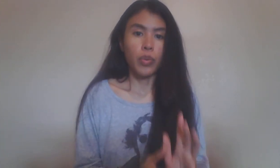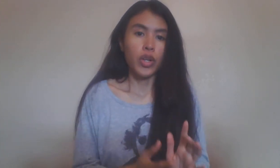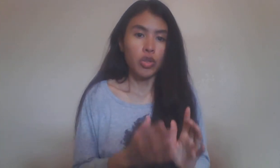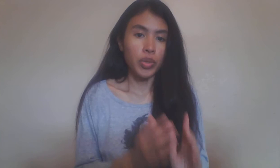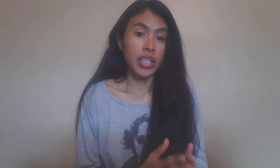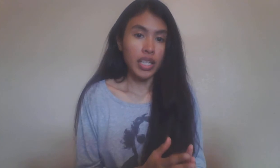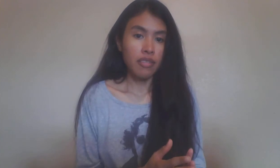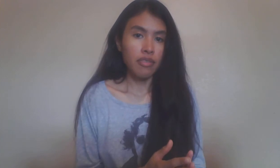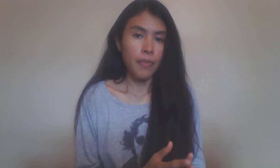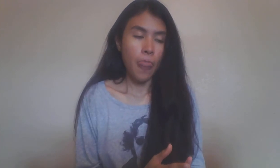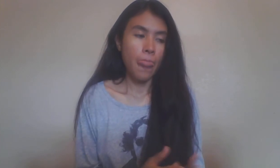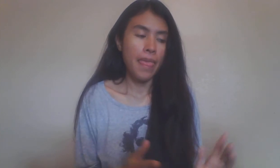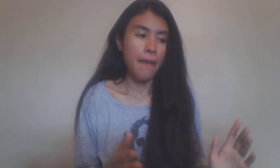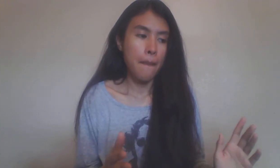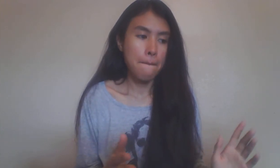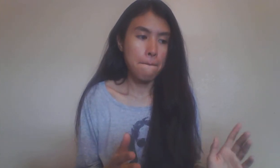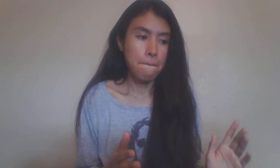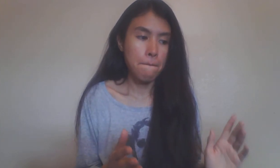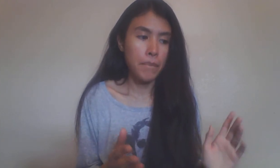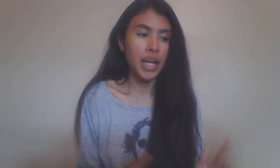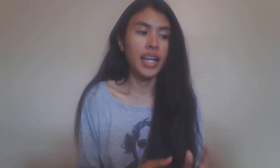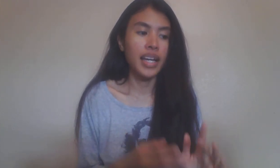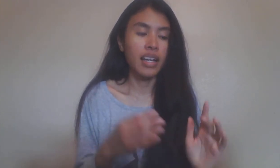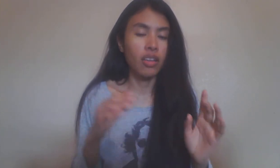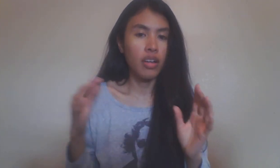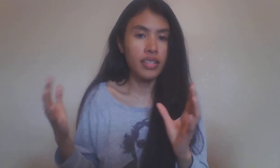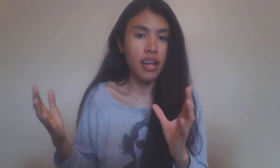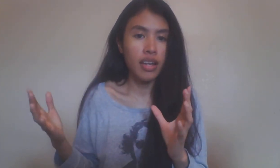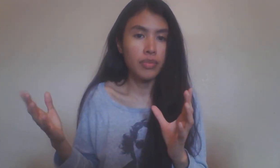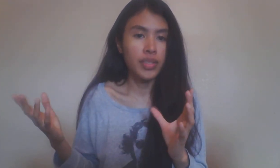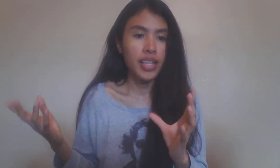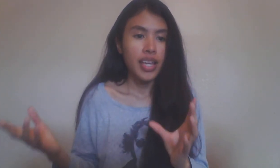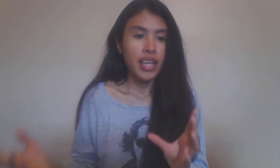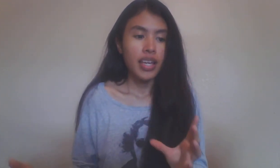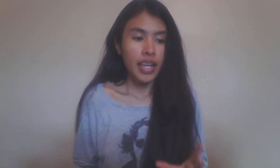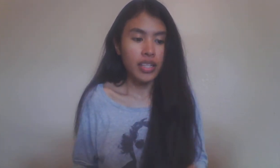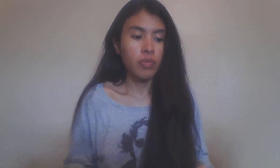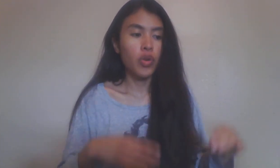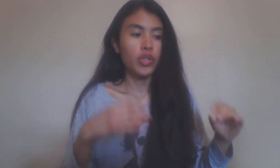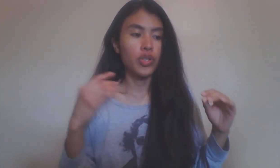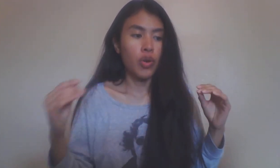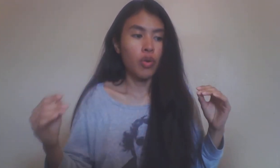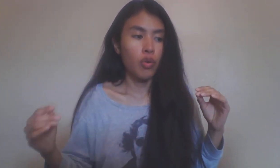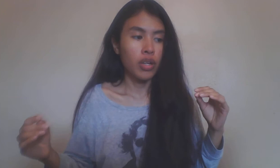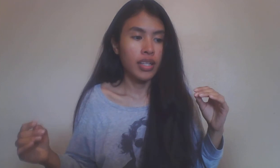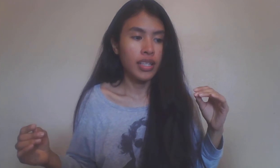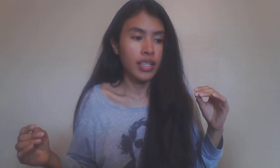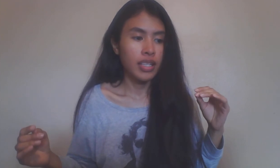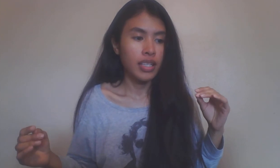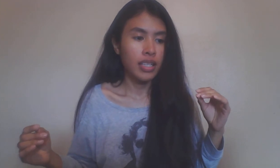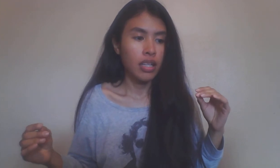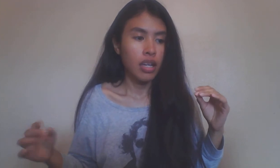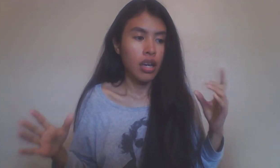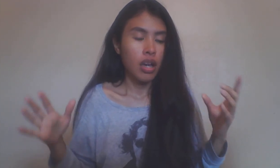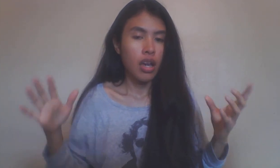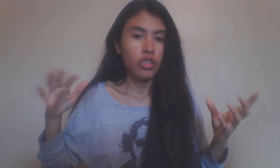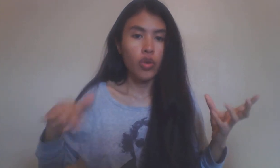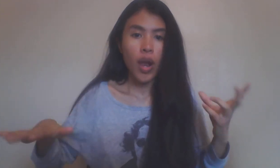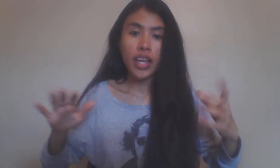what you believe. But a lot of times it's more so trying